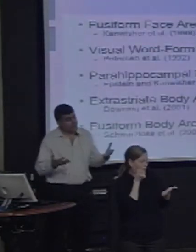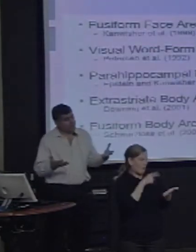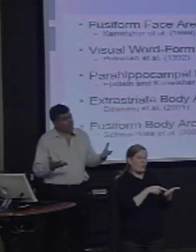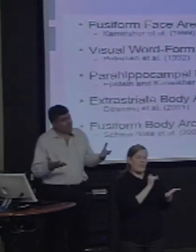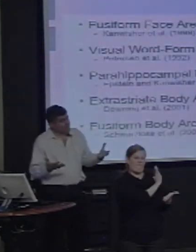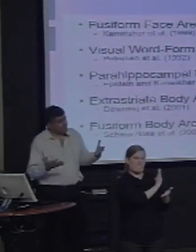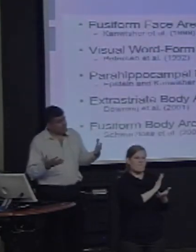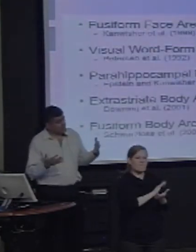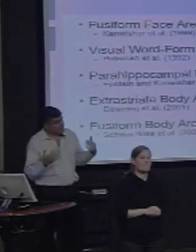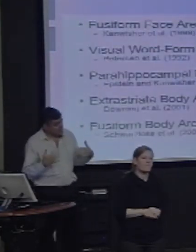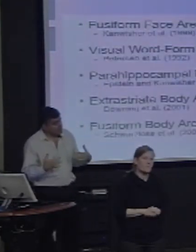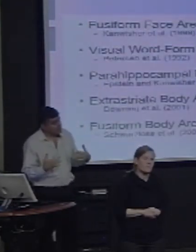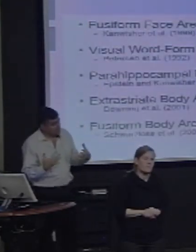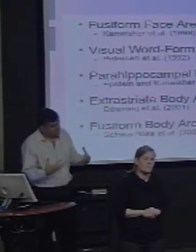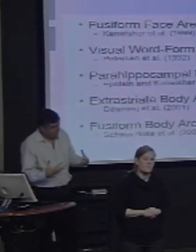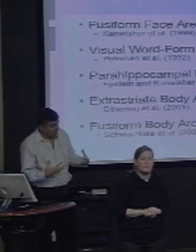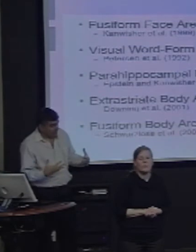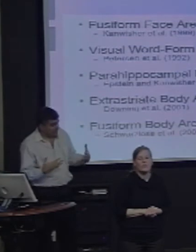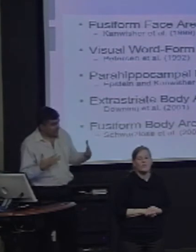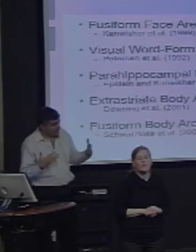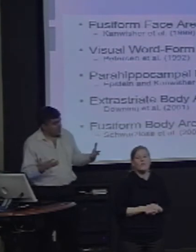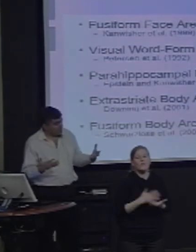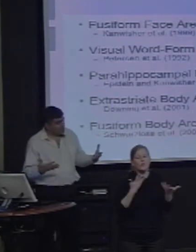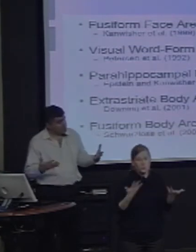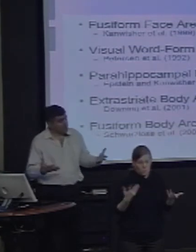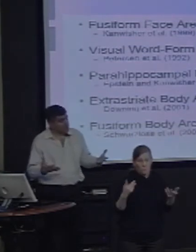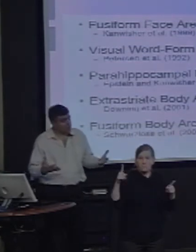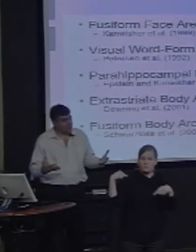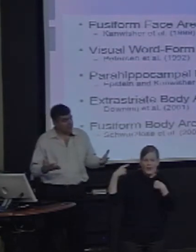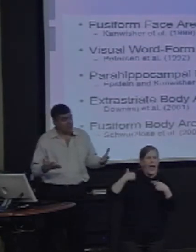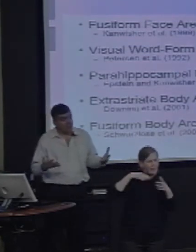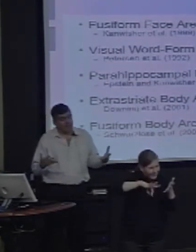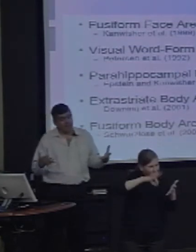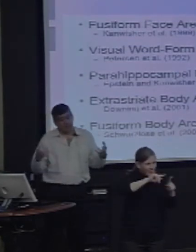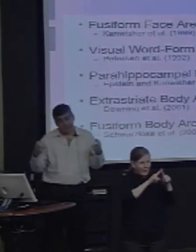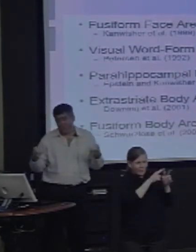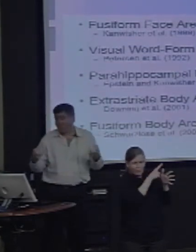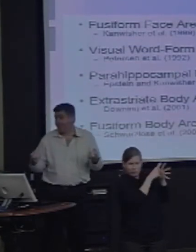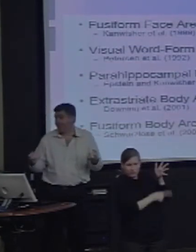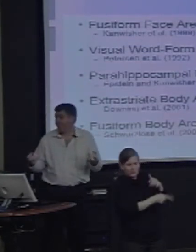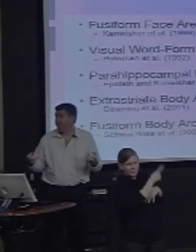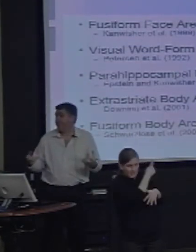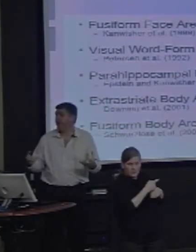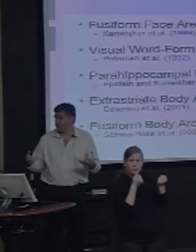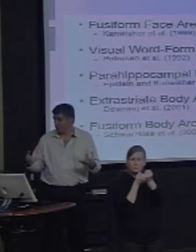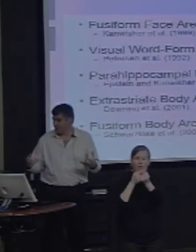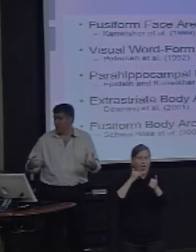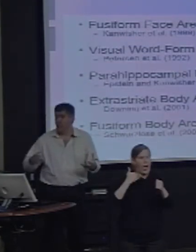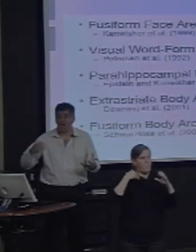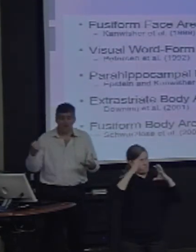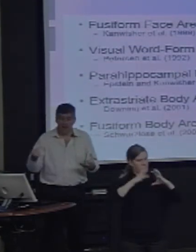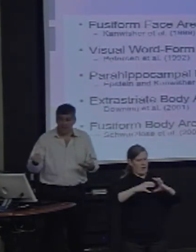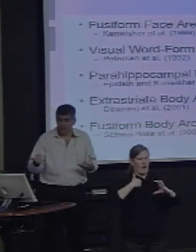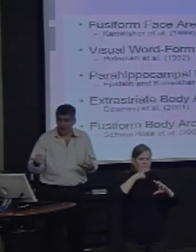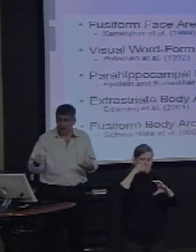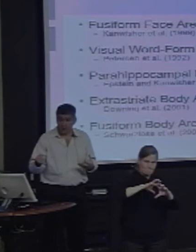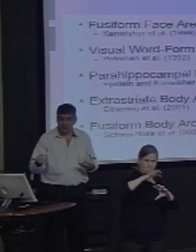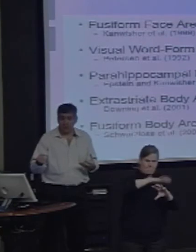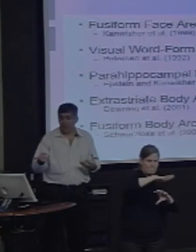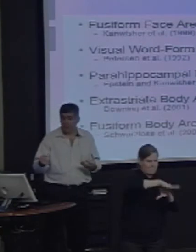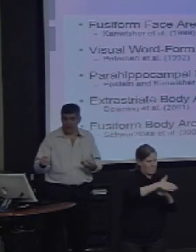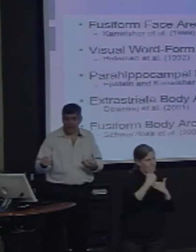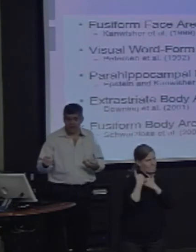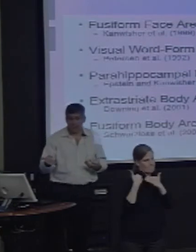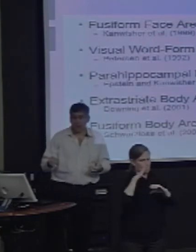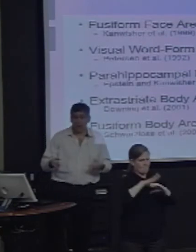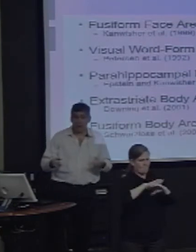These findings seem to fit with this basic story that there are these dedicated modules. A face module